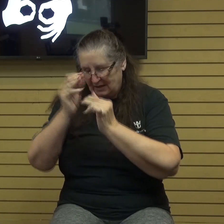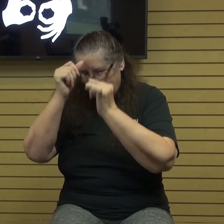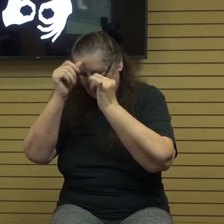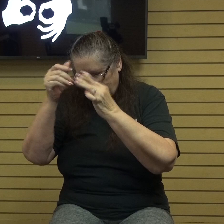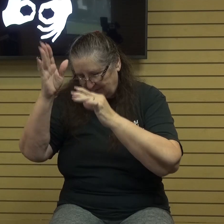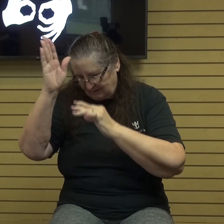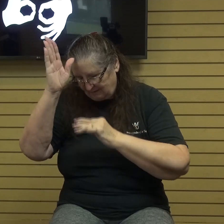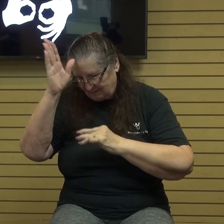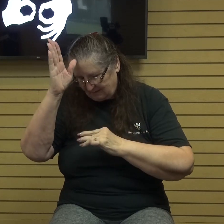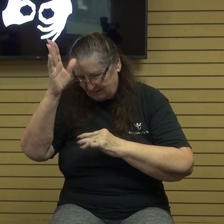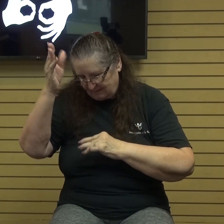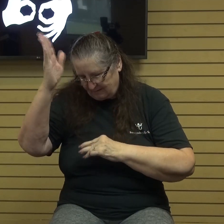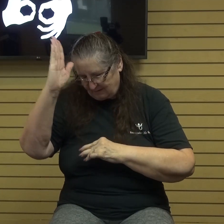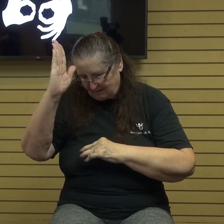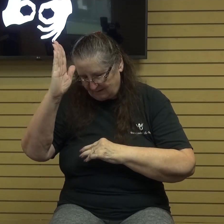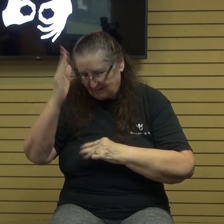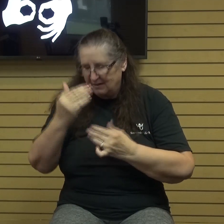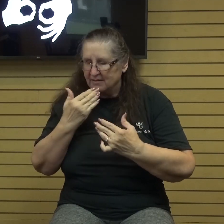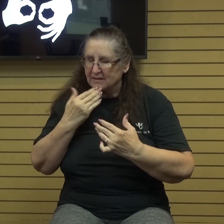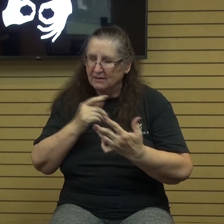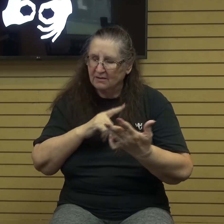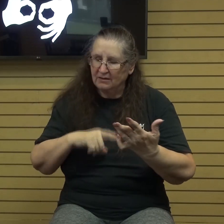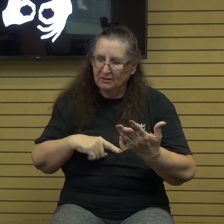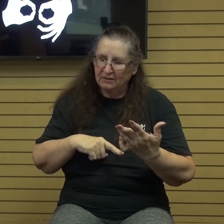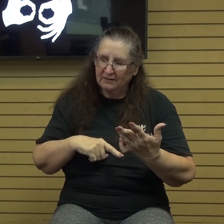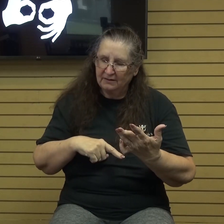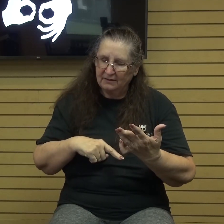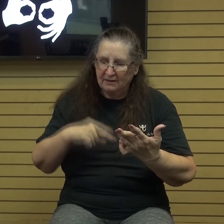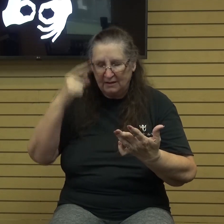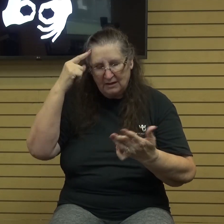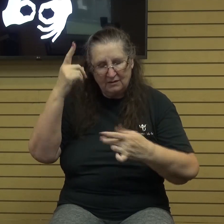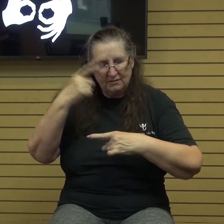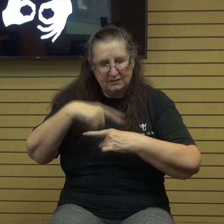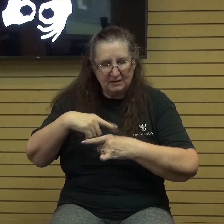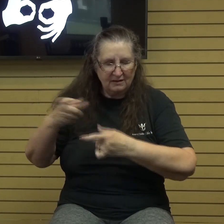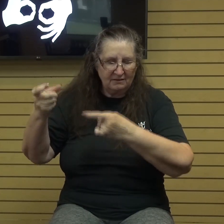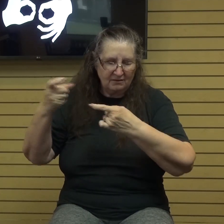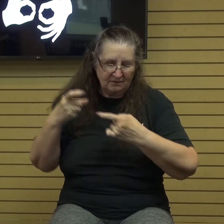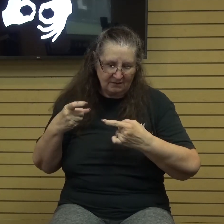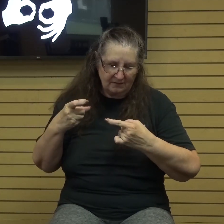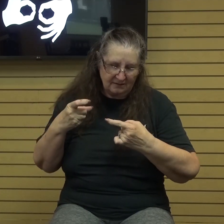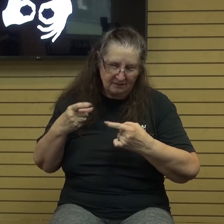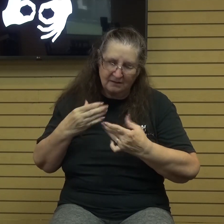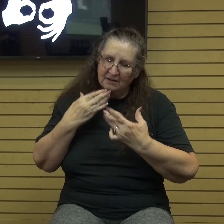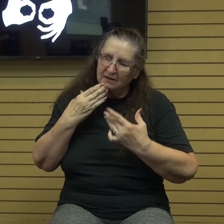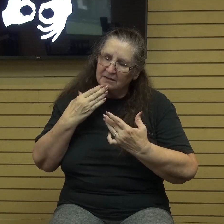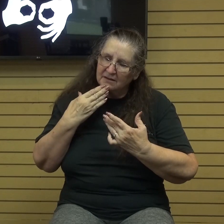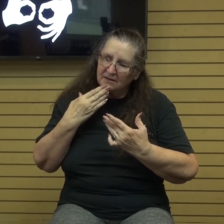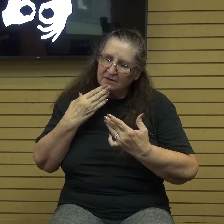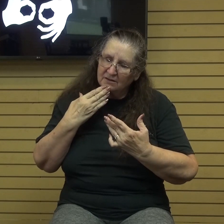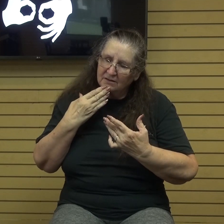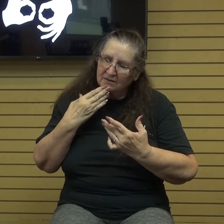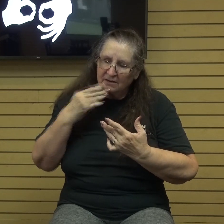just thank you Lord for this day that you have given us. We thank you for your